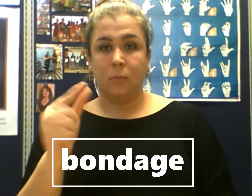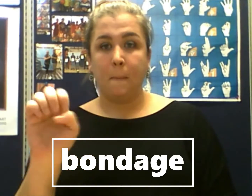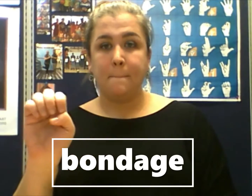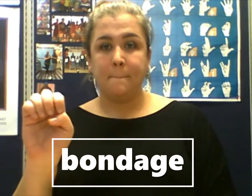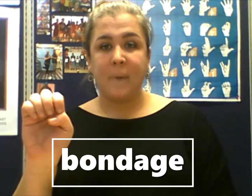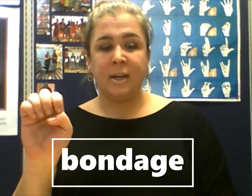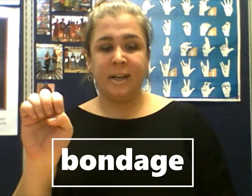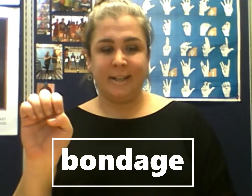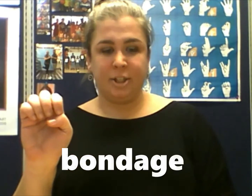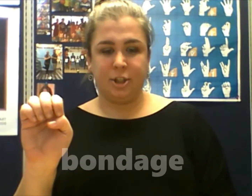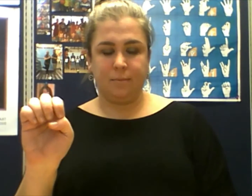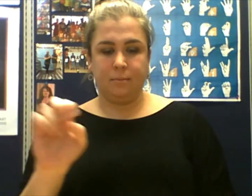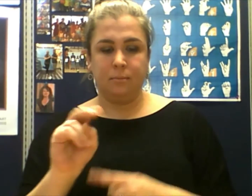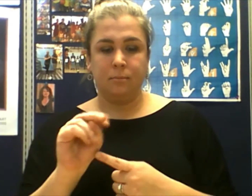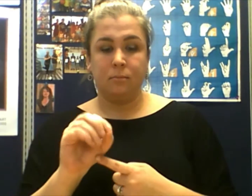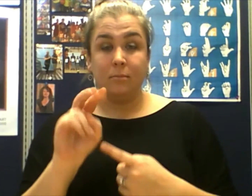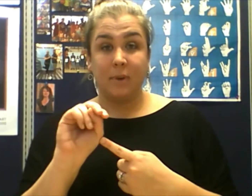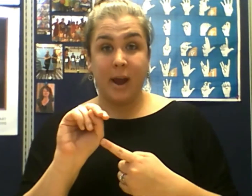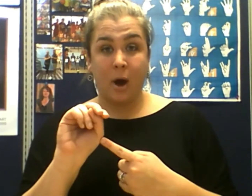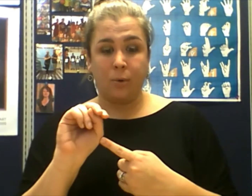Bondage, noun,